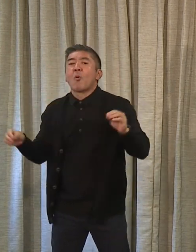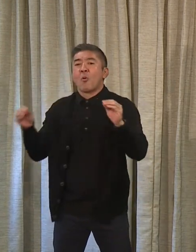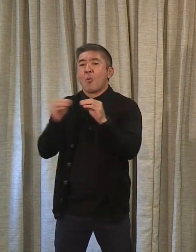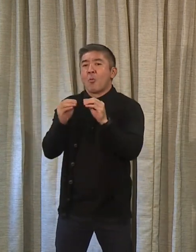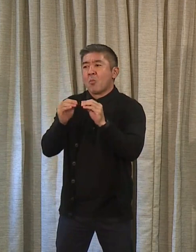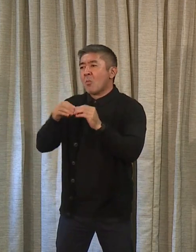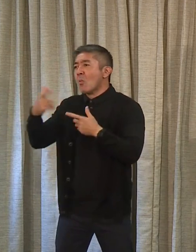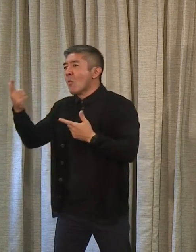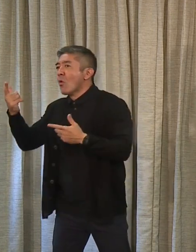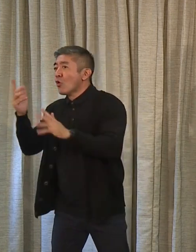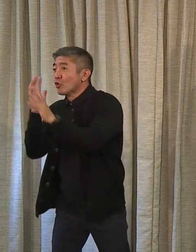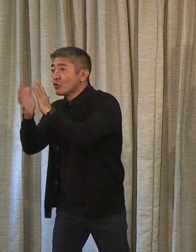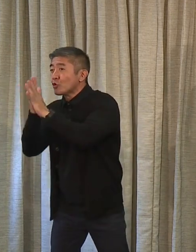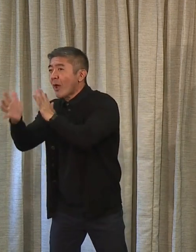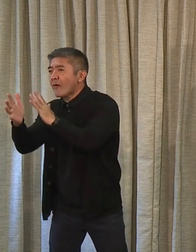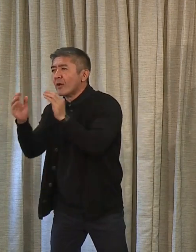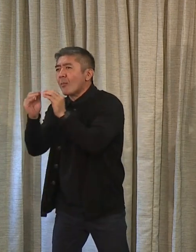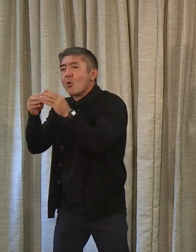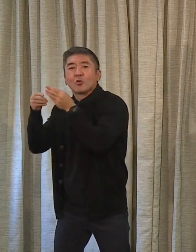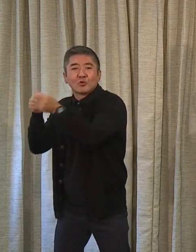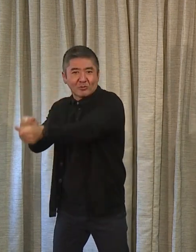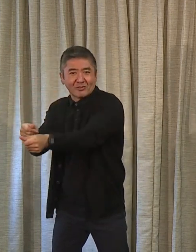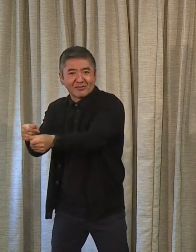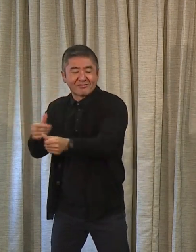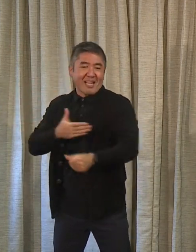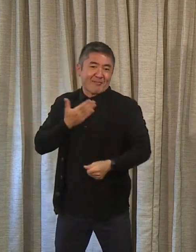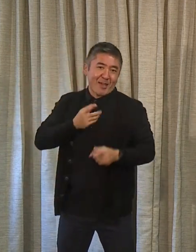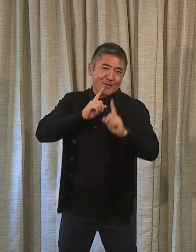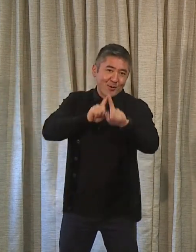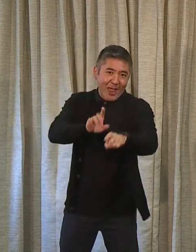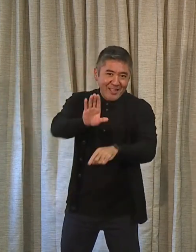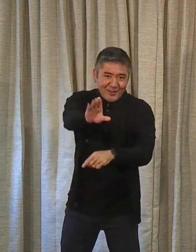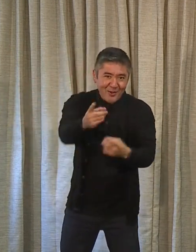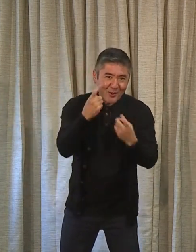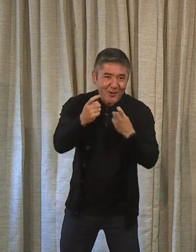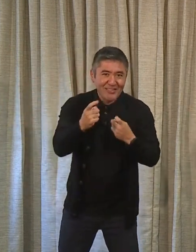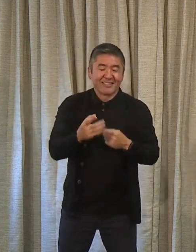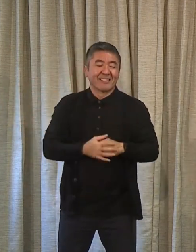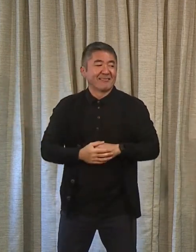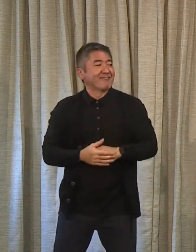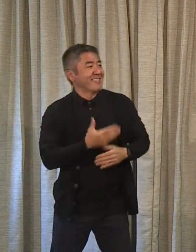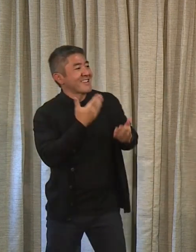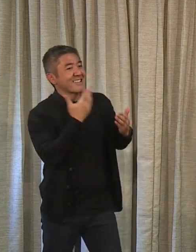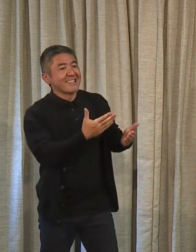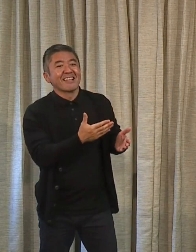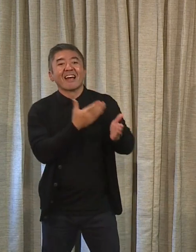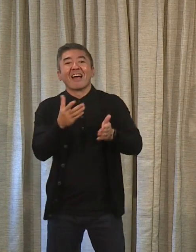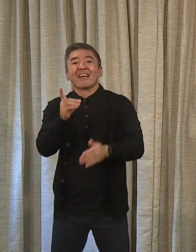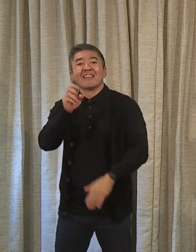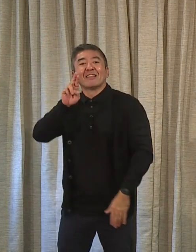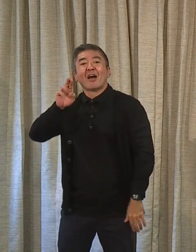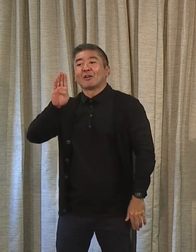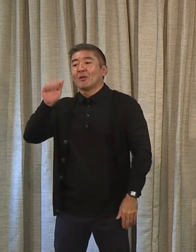I'll be happy at the end to answer any questions that you might have. Mahalo. Thank you, Roger. Dr. Babcock.